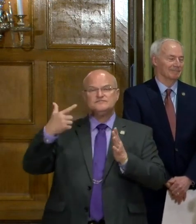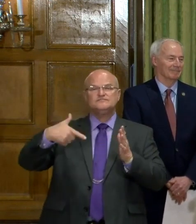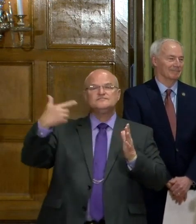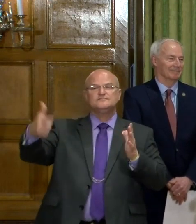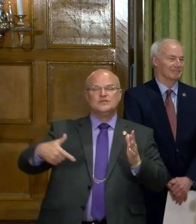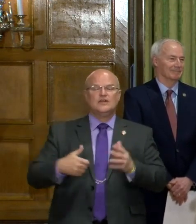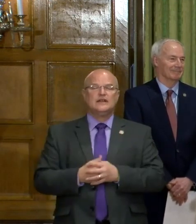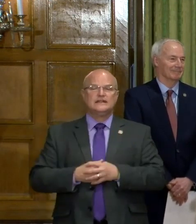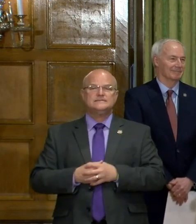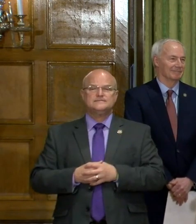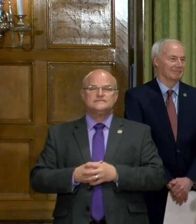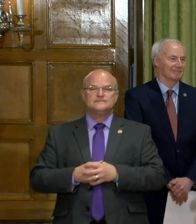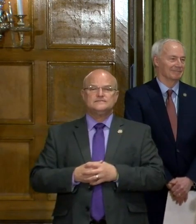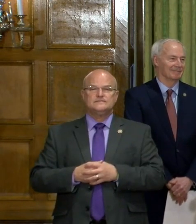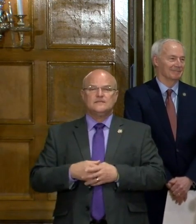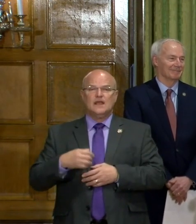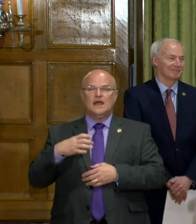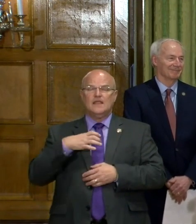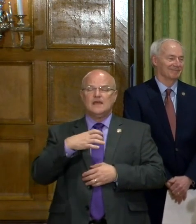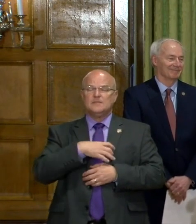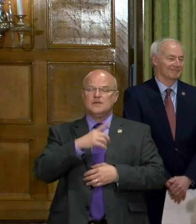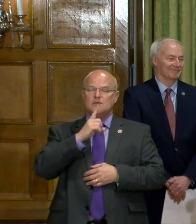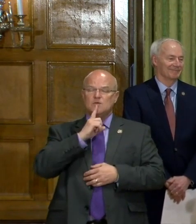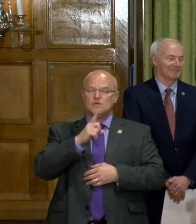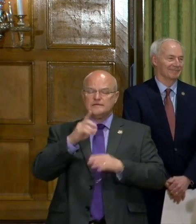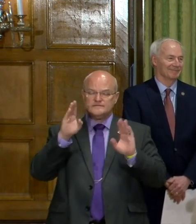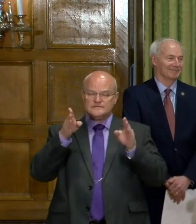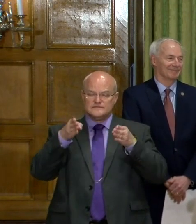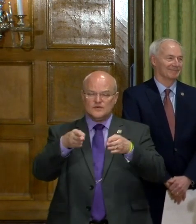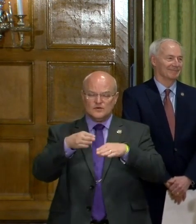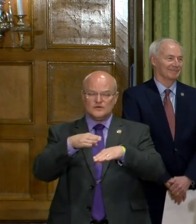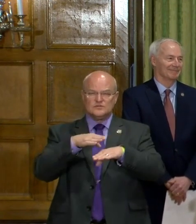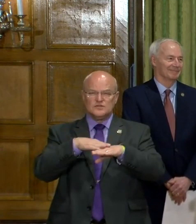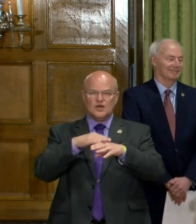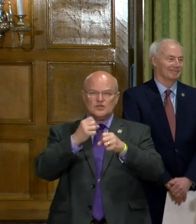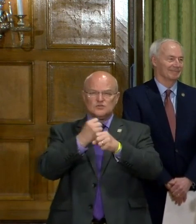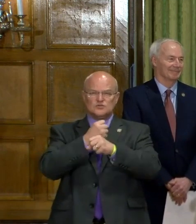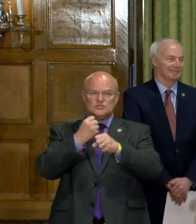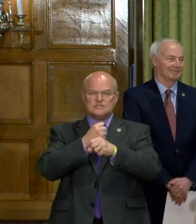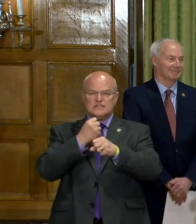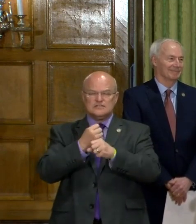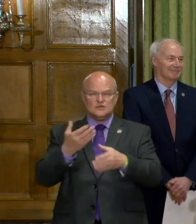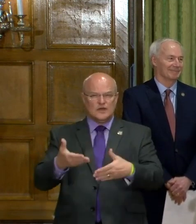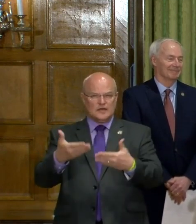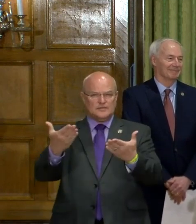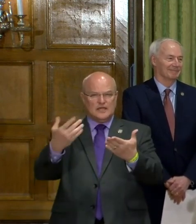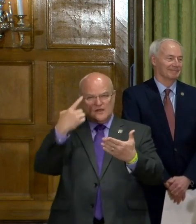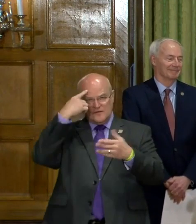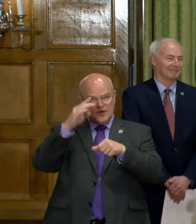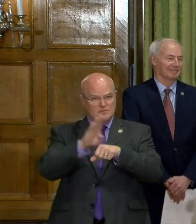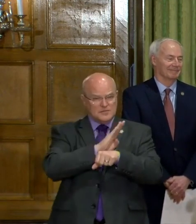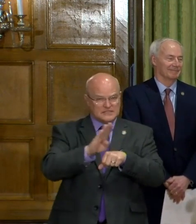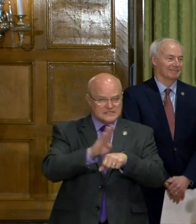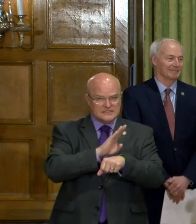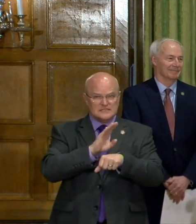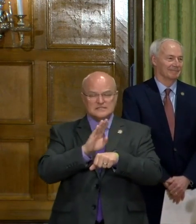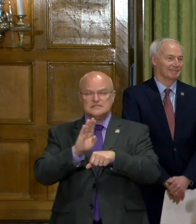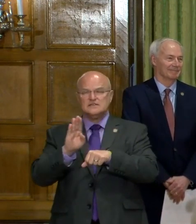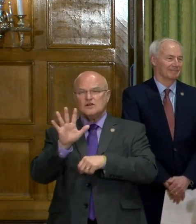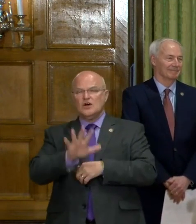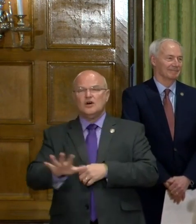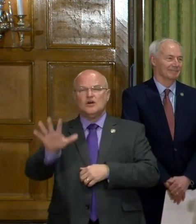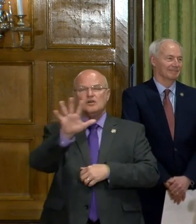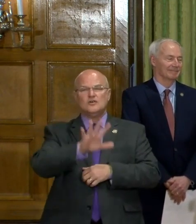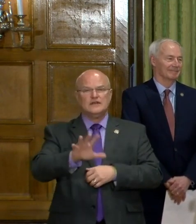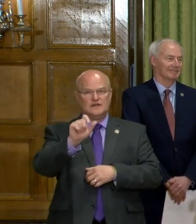time, the committee is really going to be also focused on a strategic set of recommendations for businesses and industry across